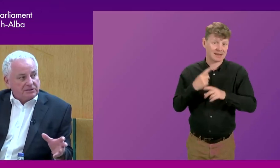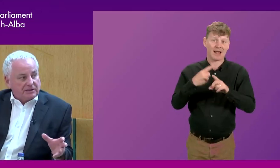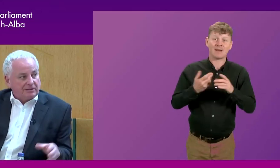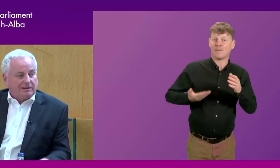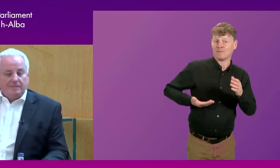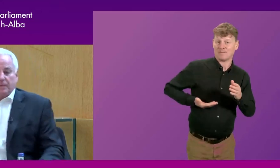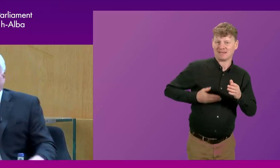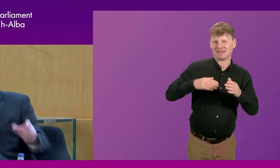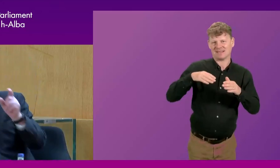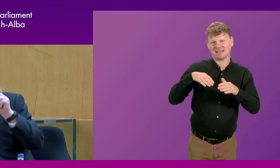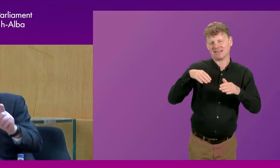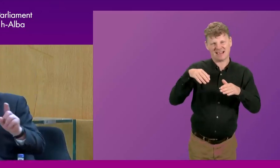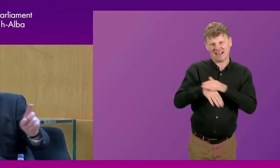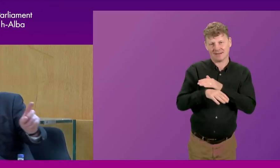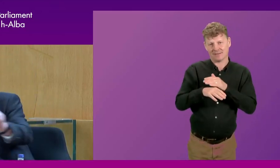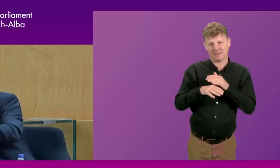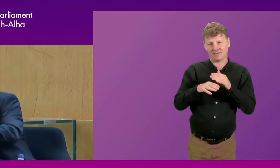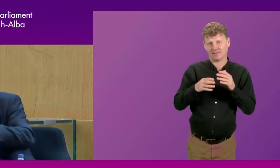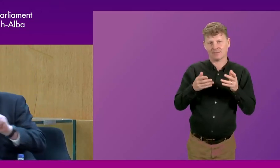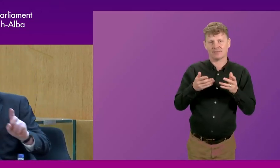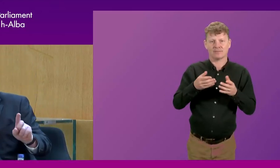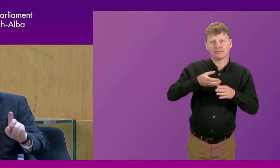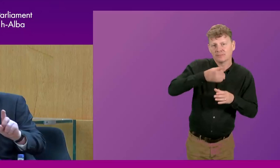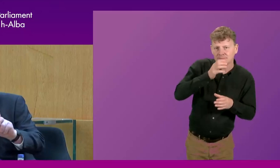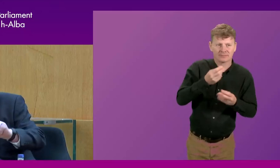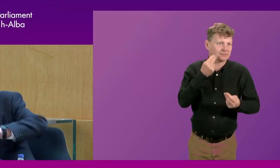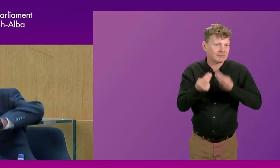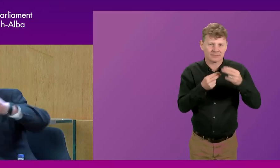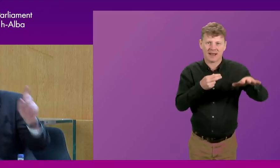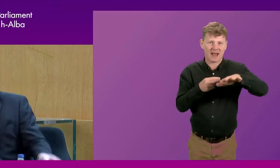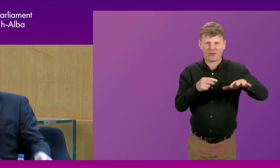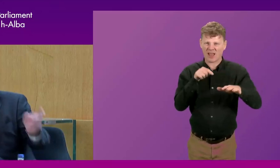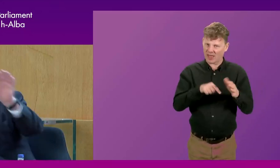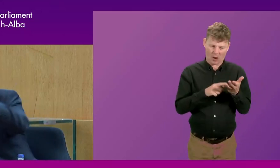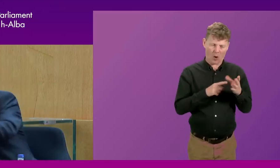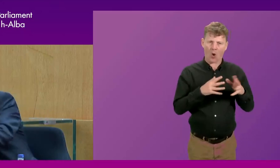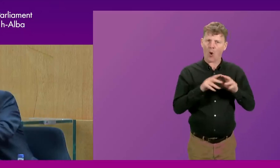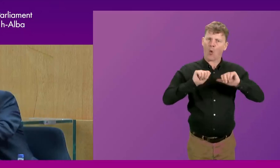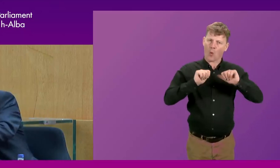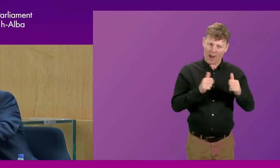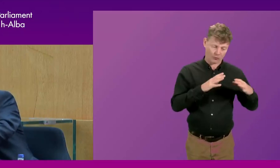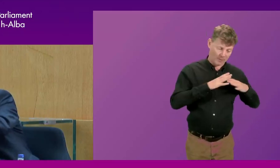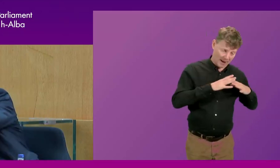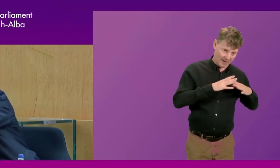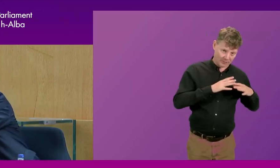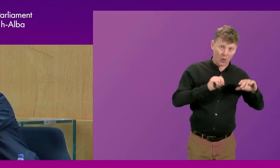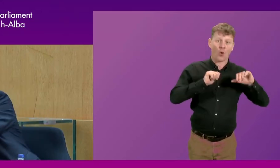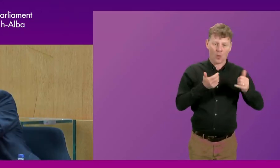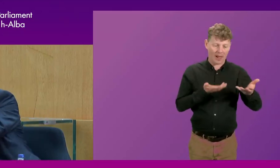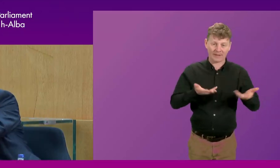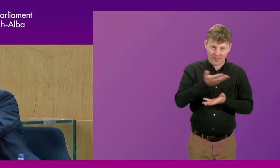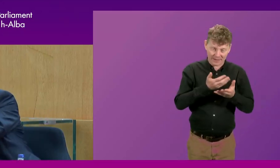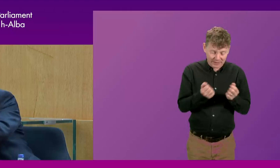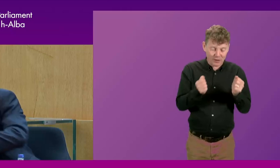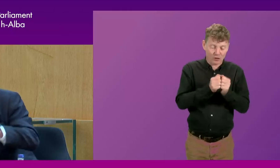hospitality sector. And it was the best example of a piece of legislation that was well prepared, well debated and agreed, and then